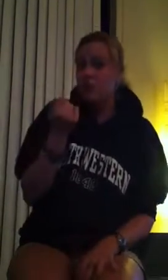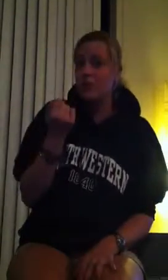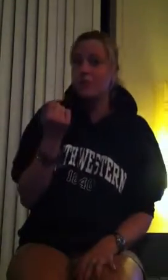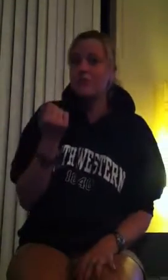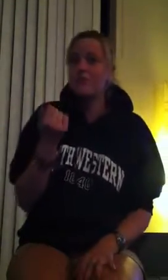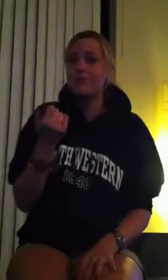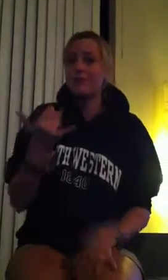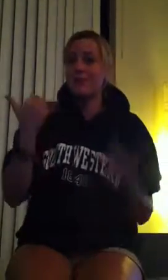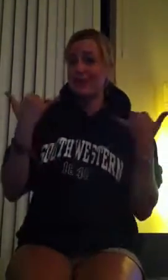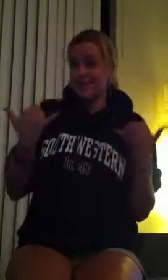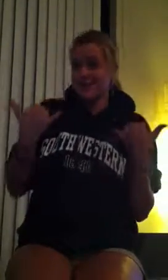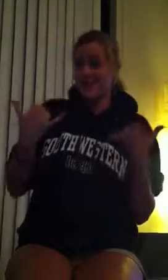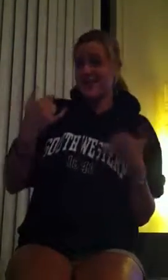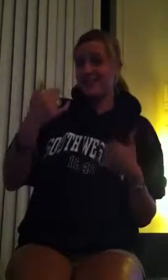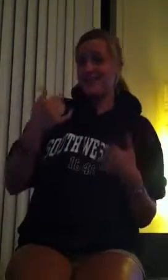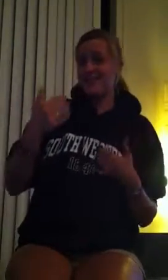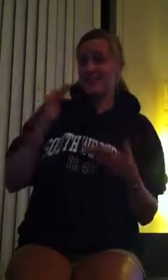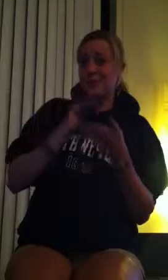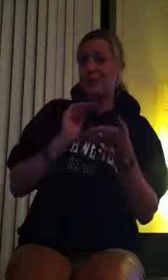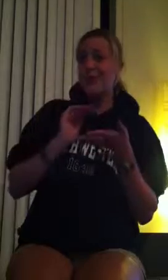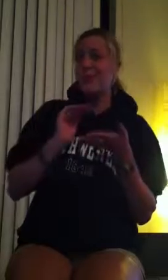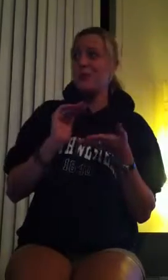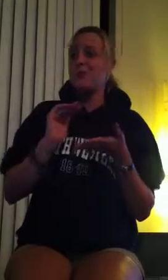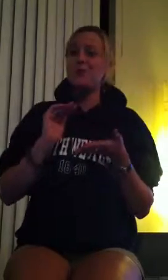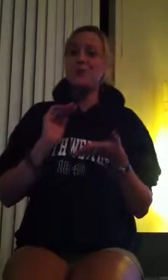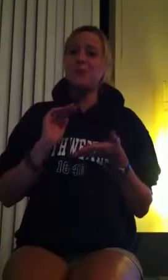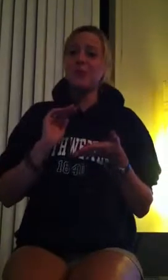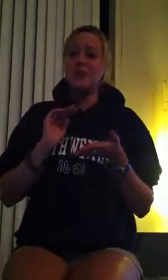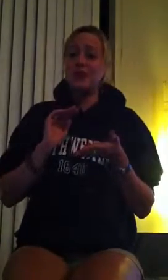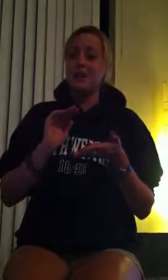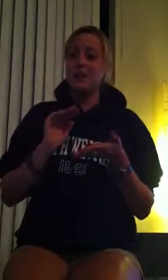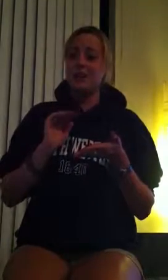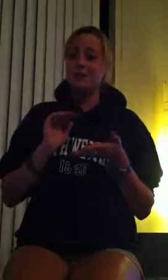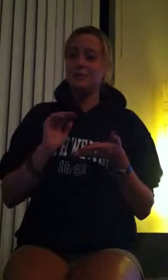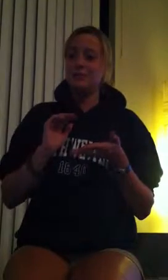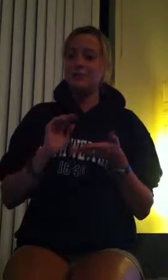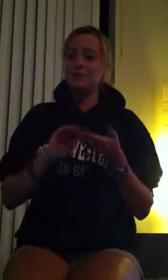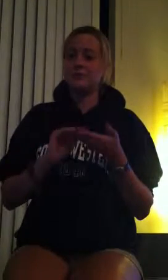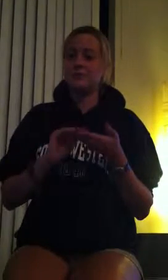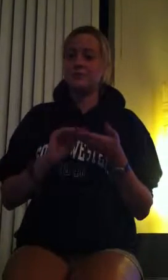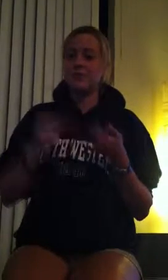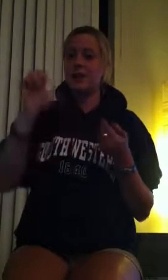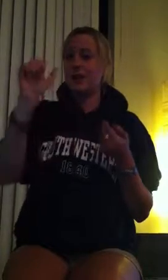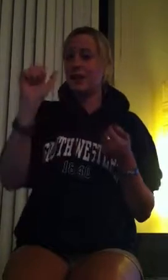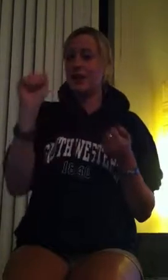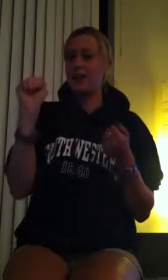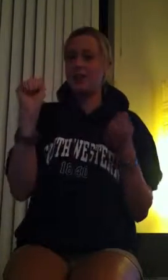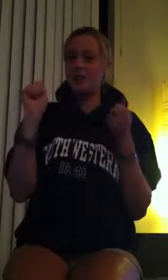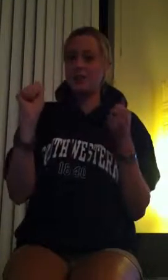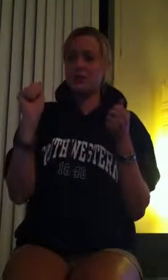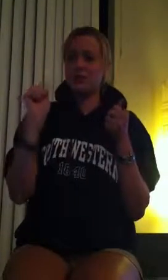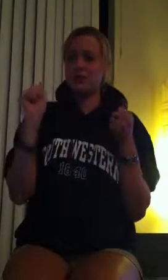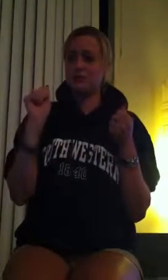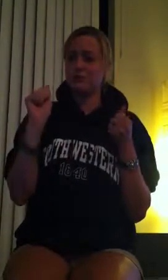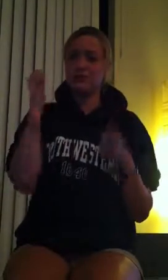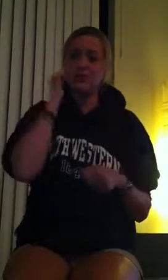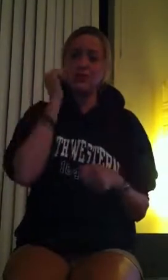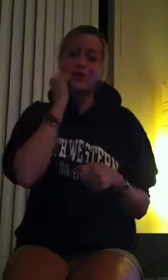from humble beginnings? Of course, I found out his beginnings where humble as well,